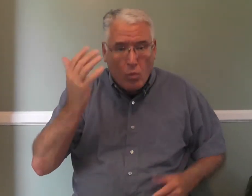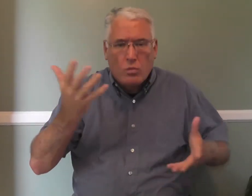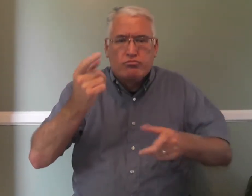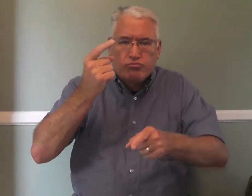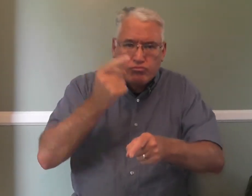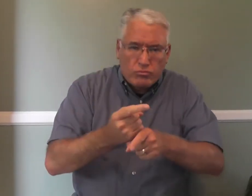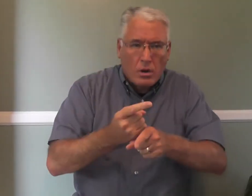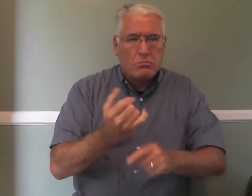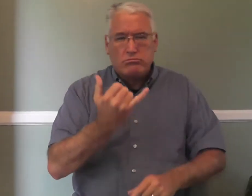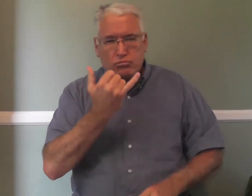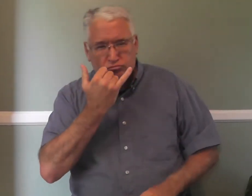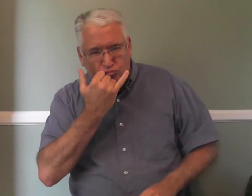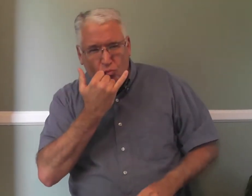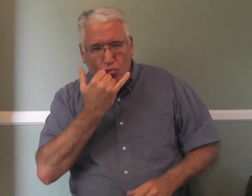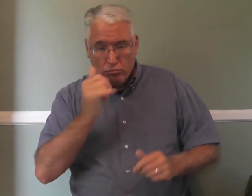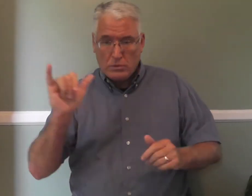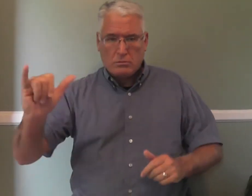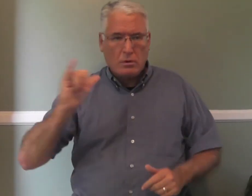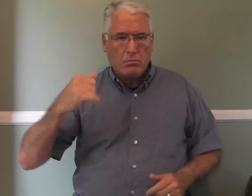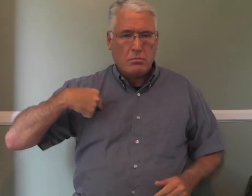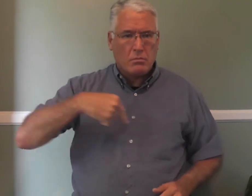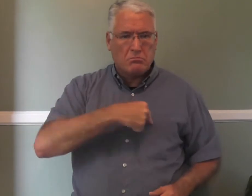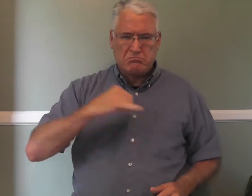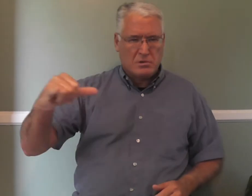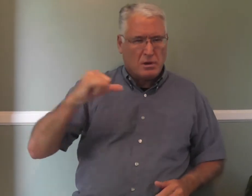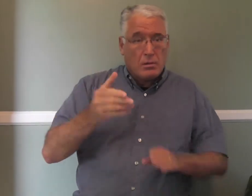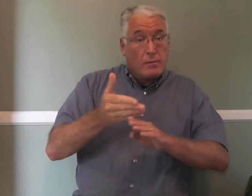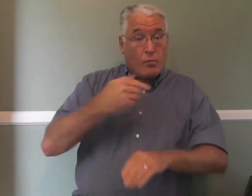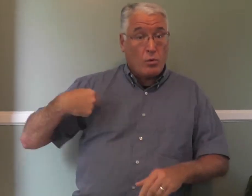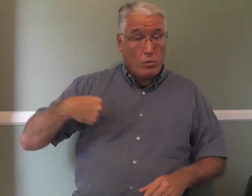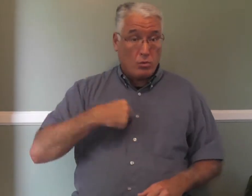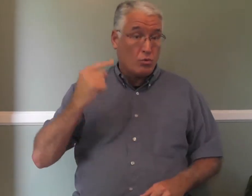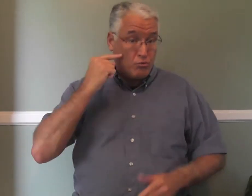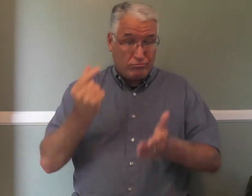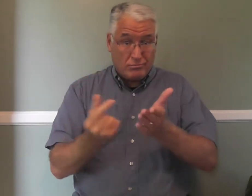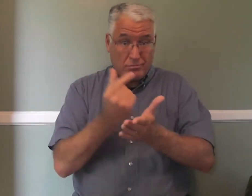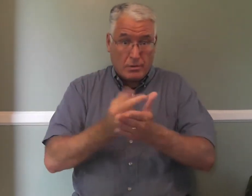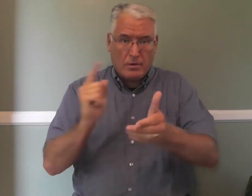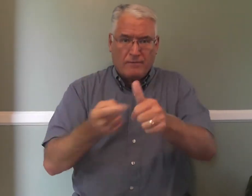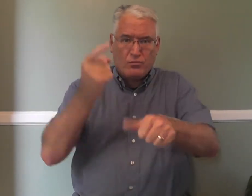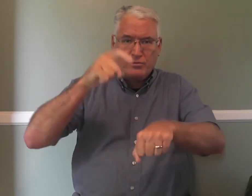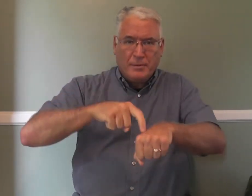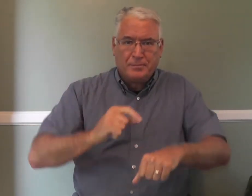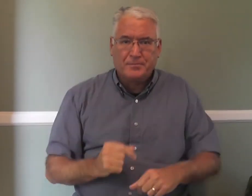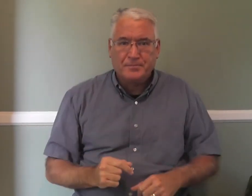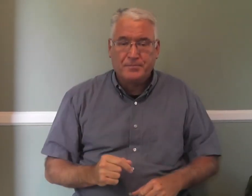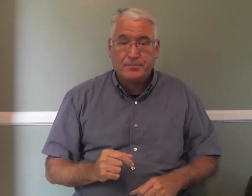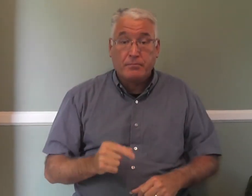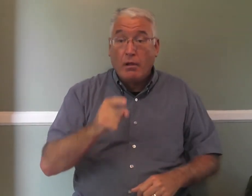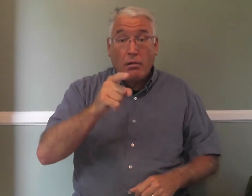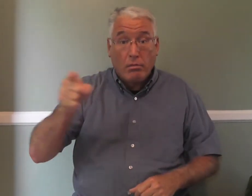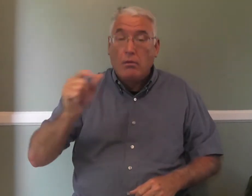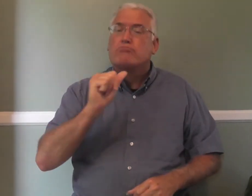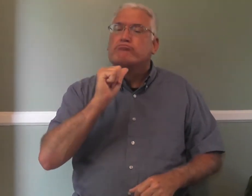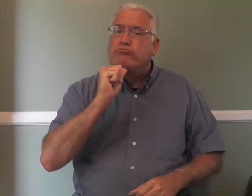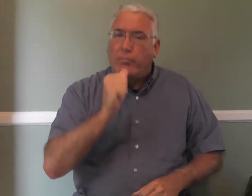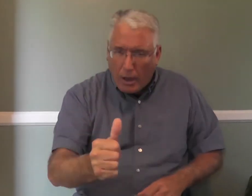They know right from wrong, the same as we do. Before we were ever hearing of the gospel, we knew right from wrong.